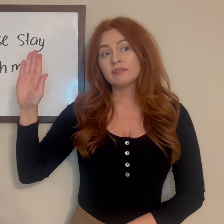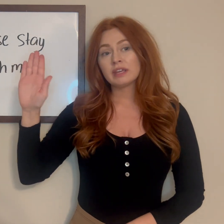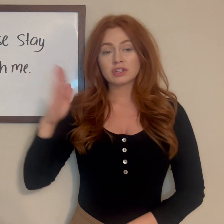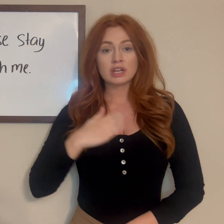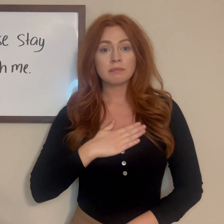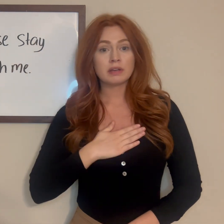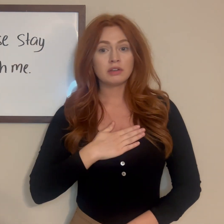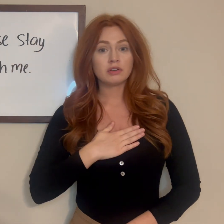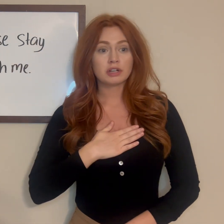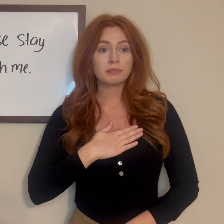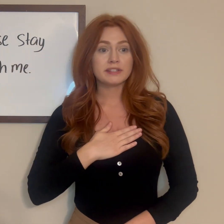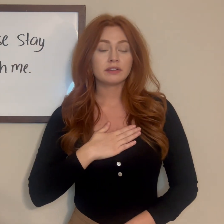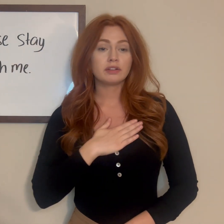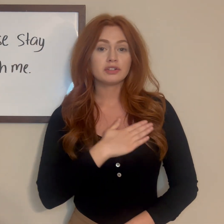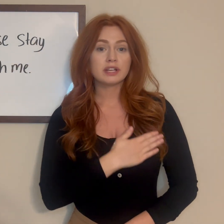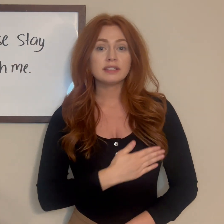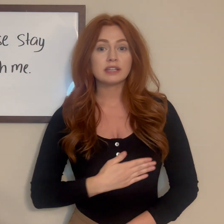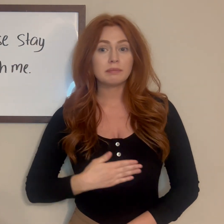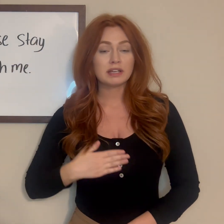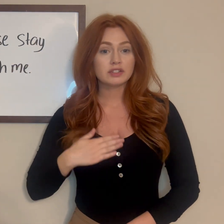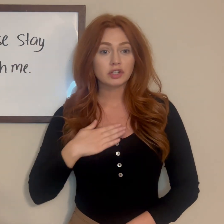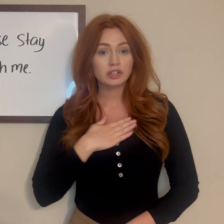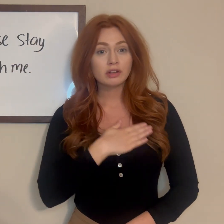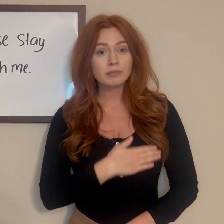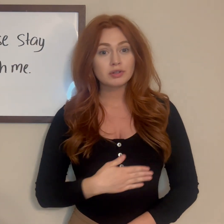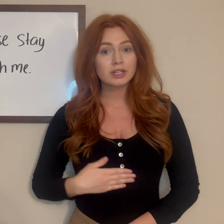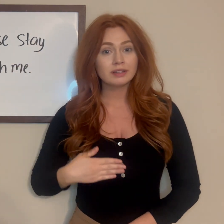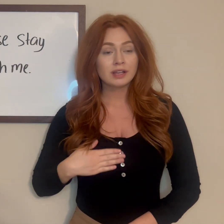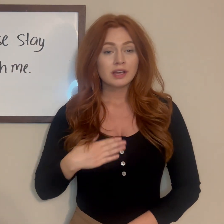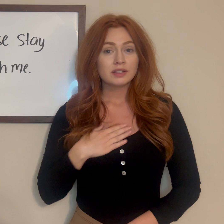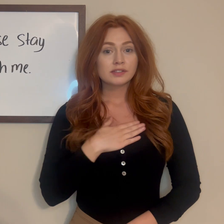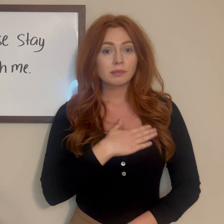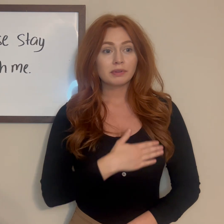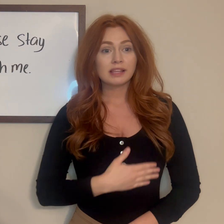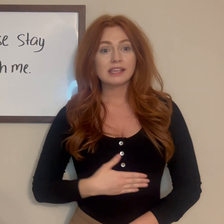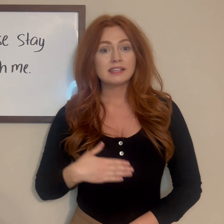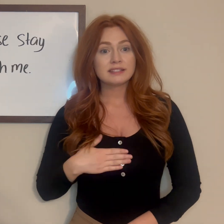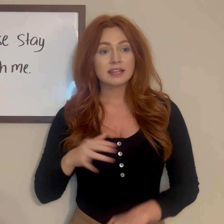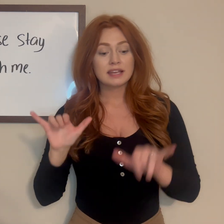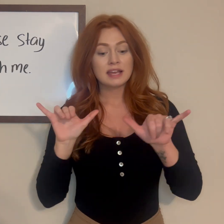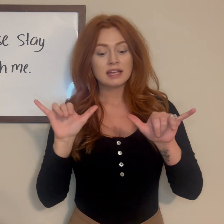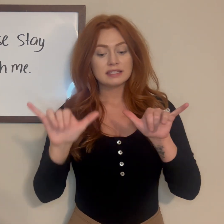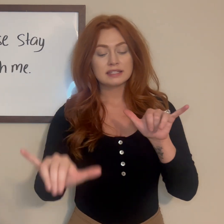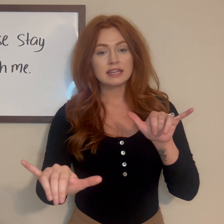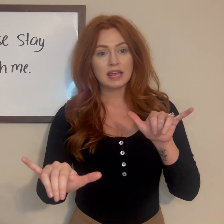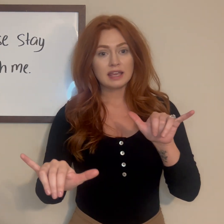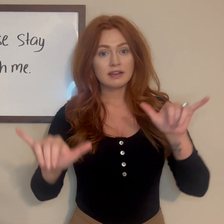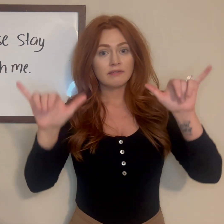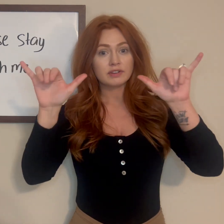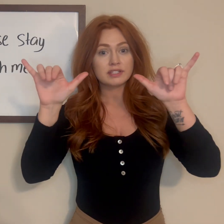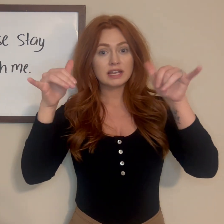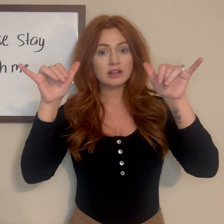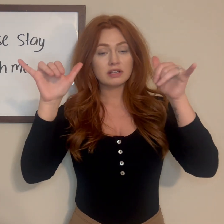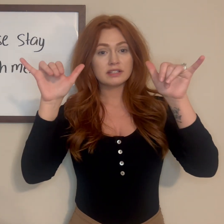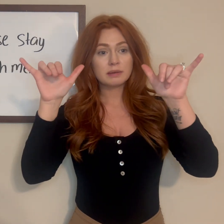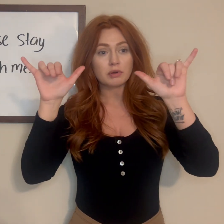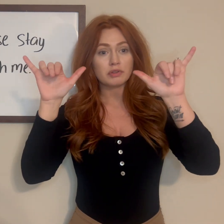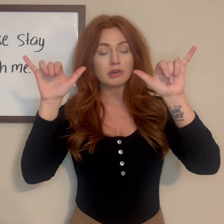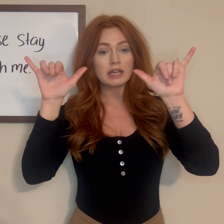handshape and you're going to place it on your chest and make a circular motion. So please stay. For stay you're going to take both your hands